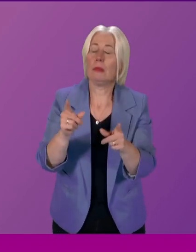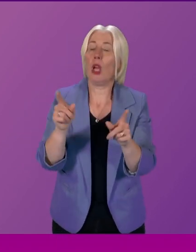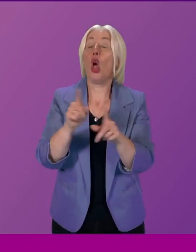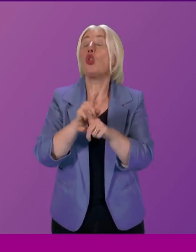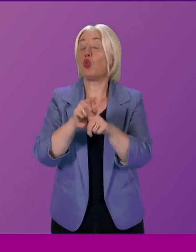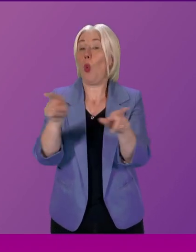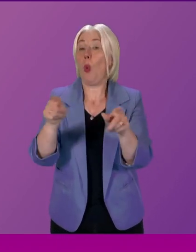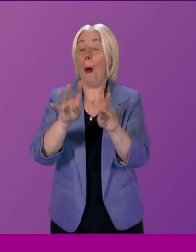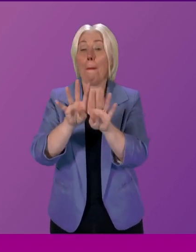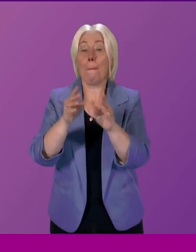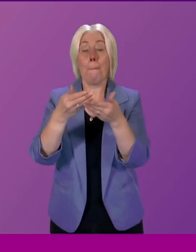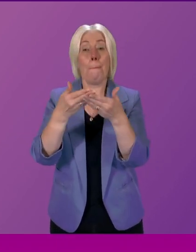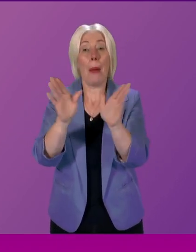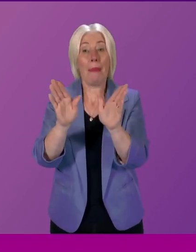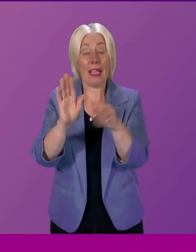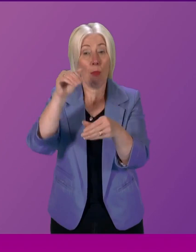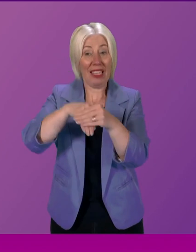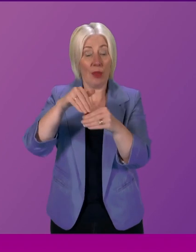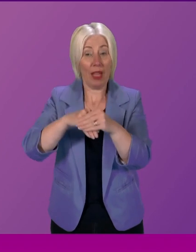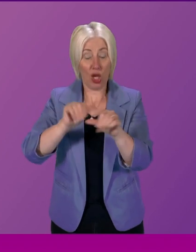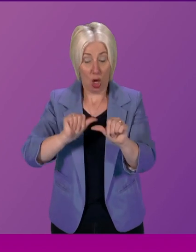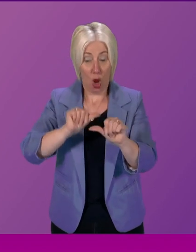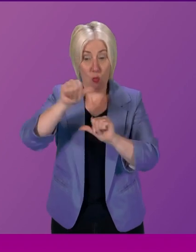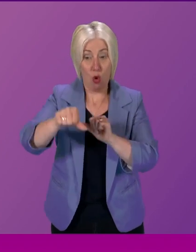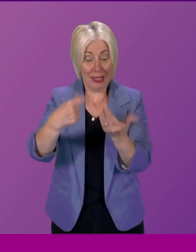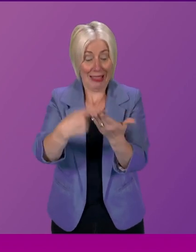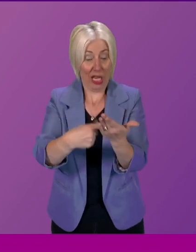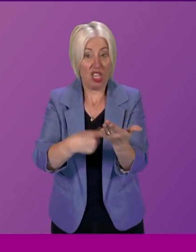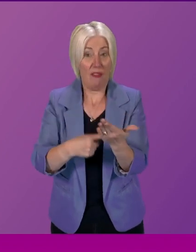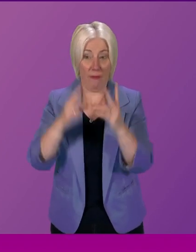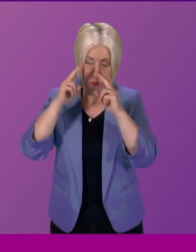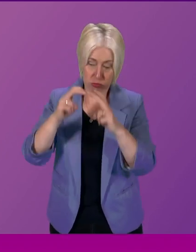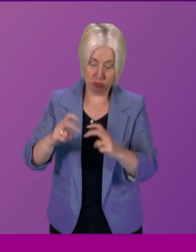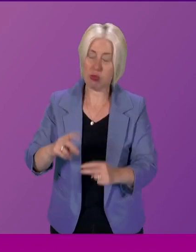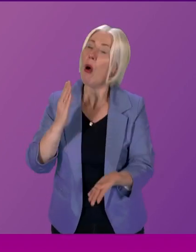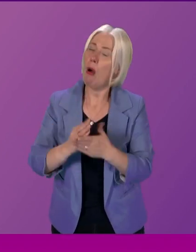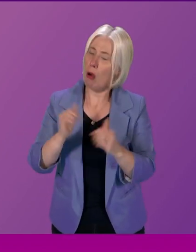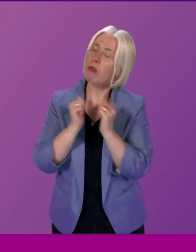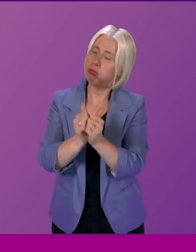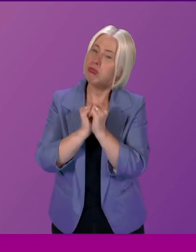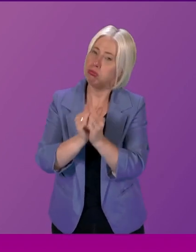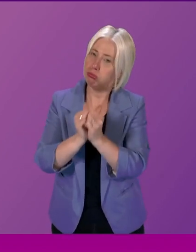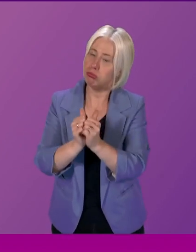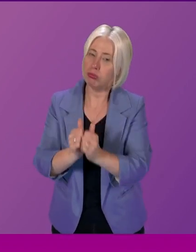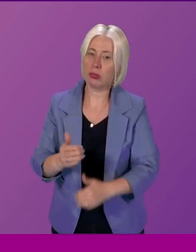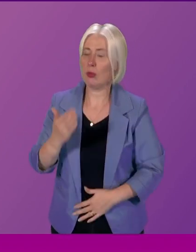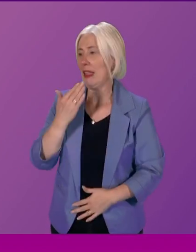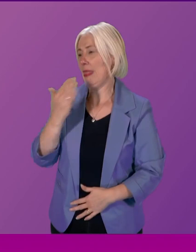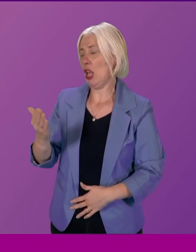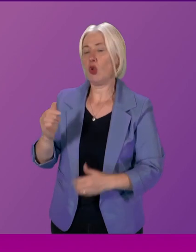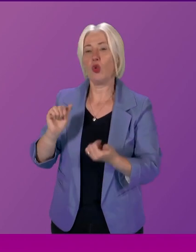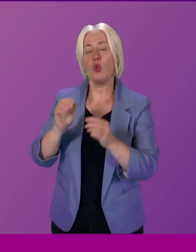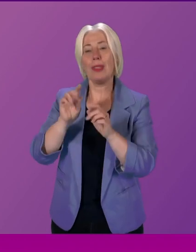legislative scrutiny would be incredibly valuable in this regard I want to congratulate the citizens panel